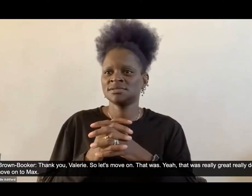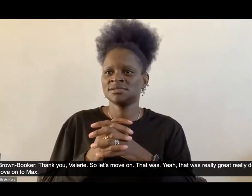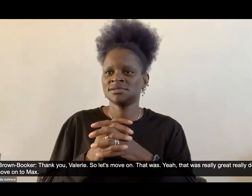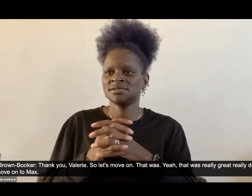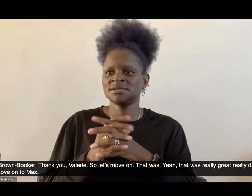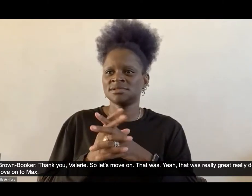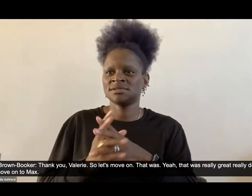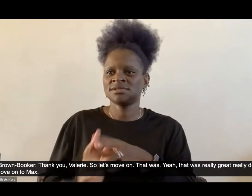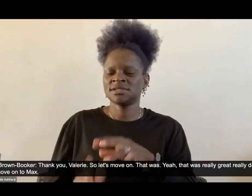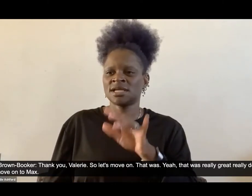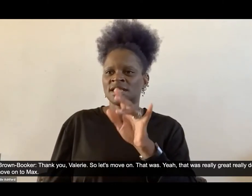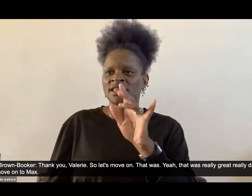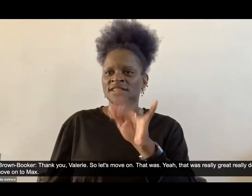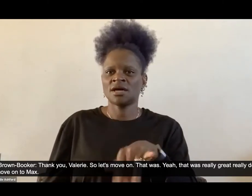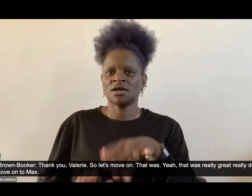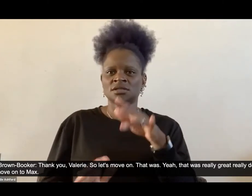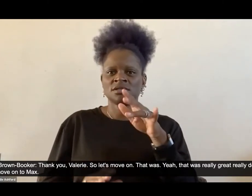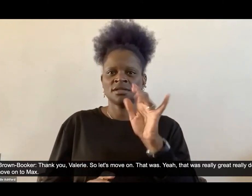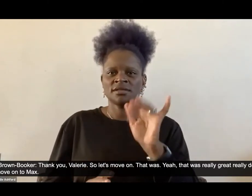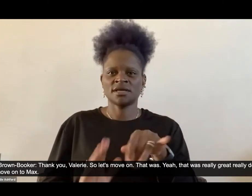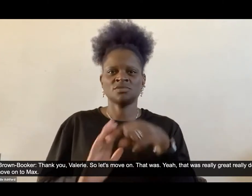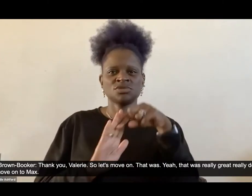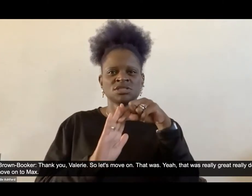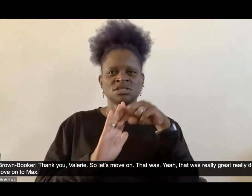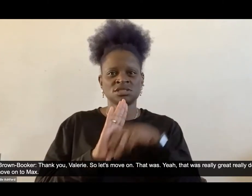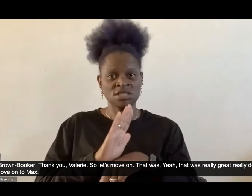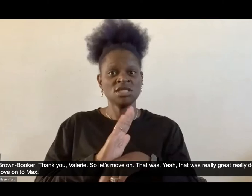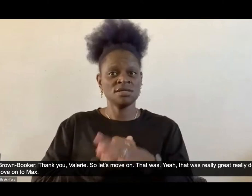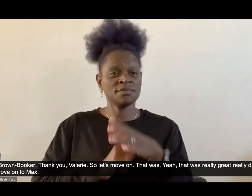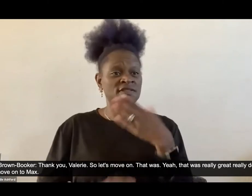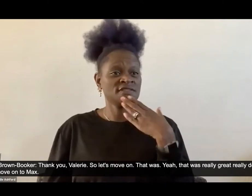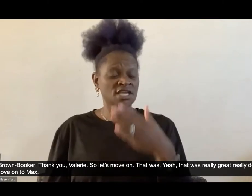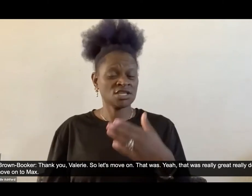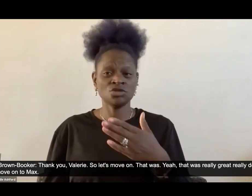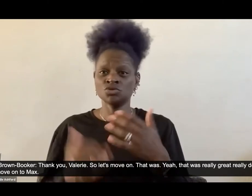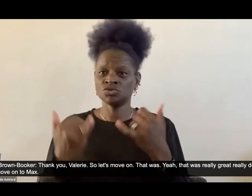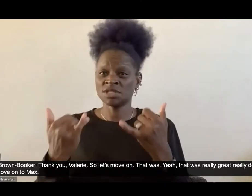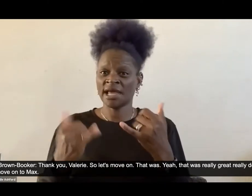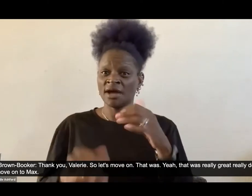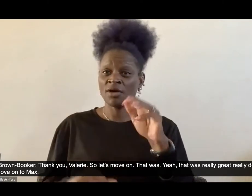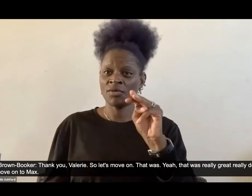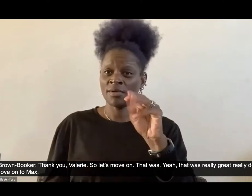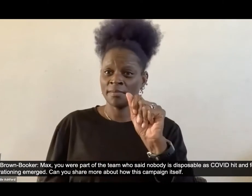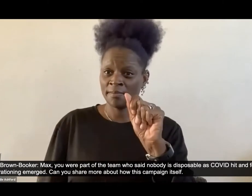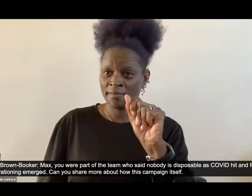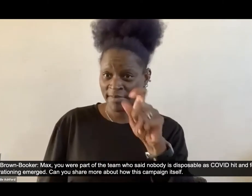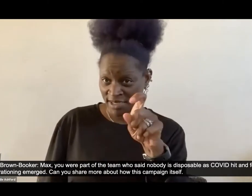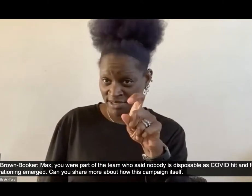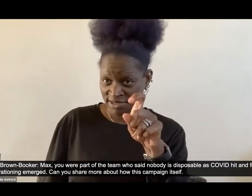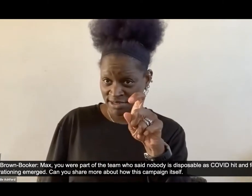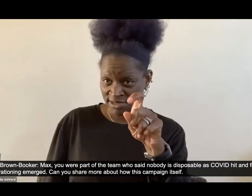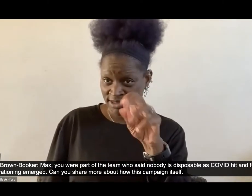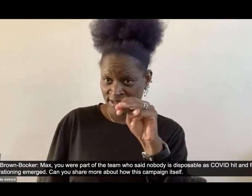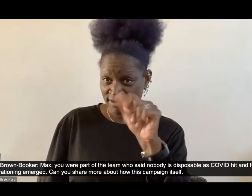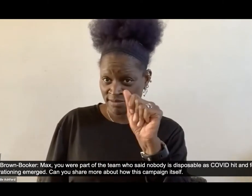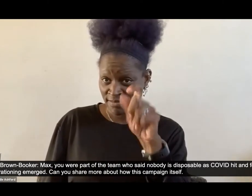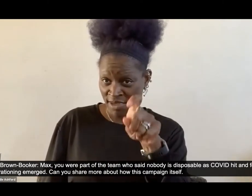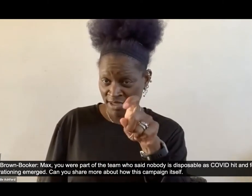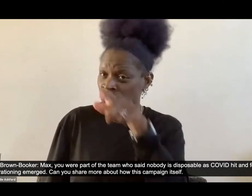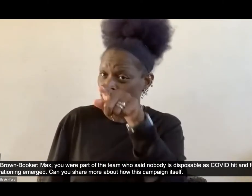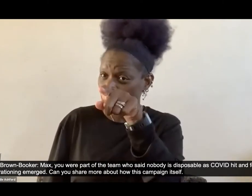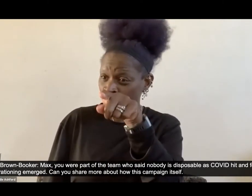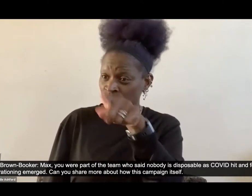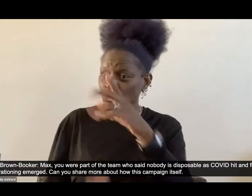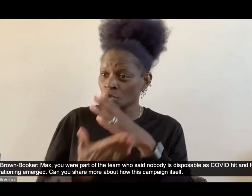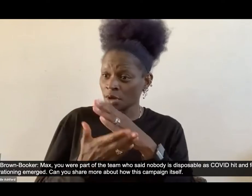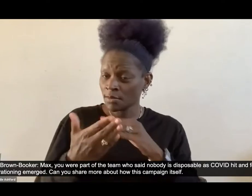great really deep actually um so let's move on to Max um Max you were part of the team who